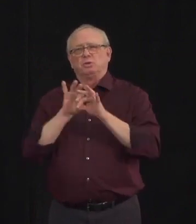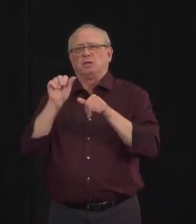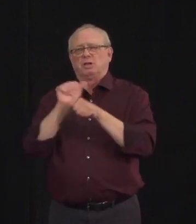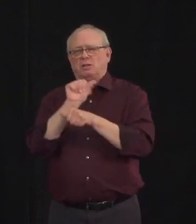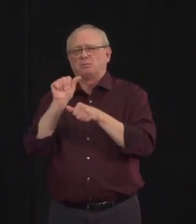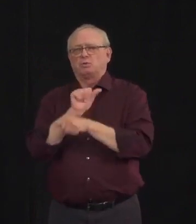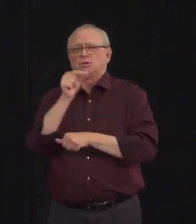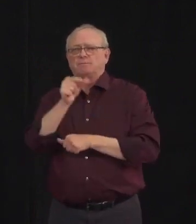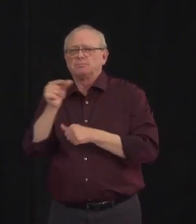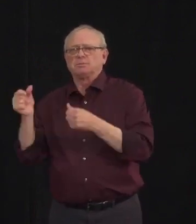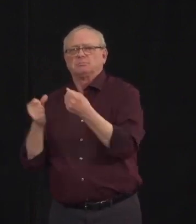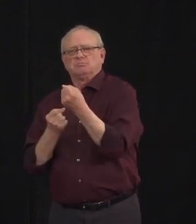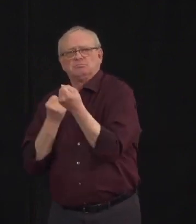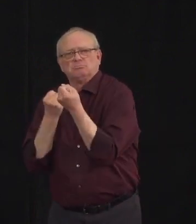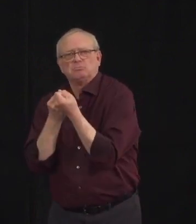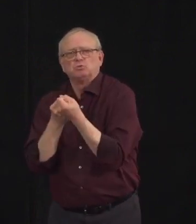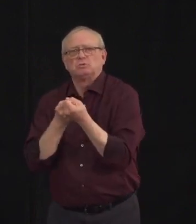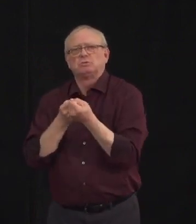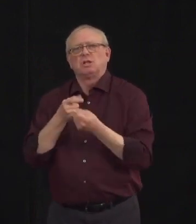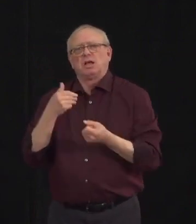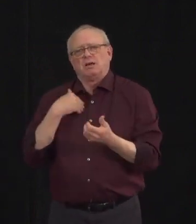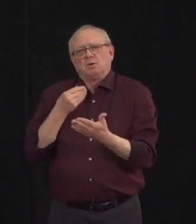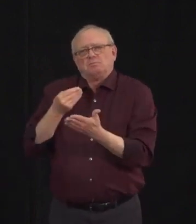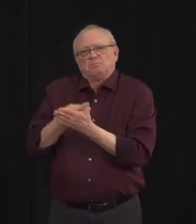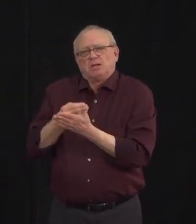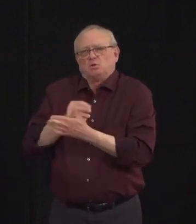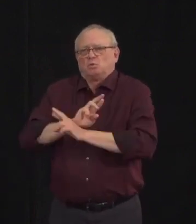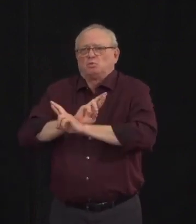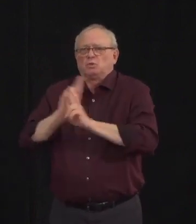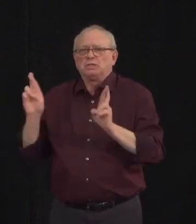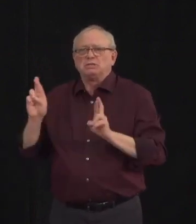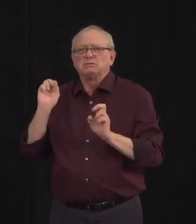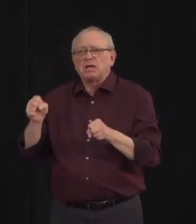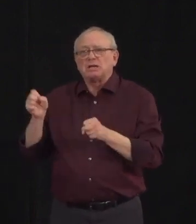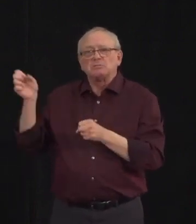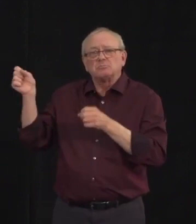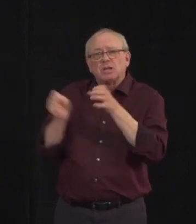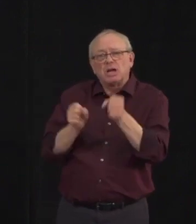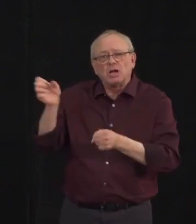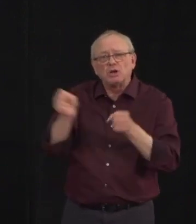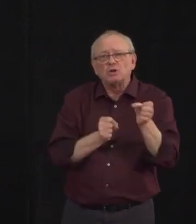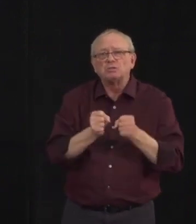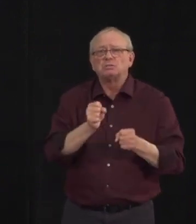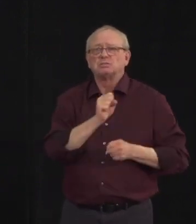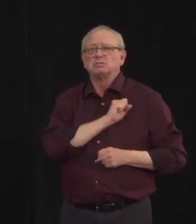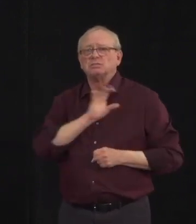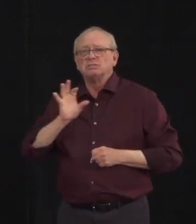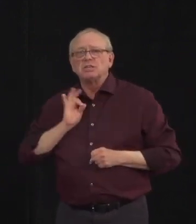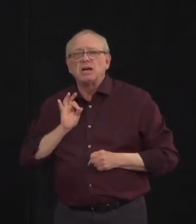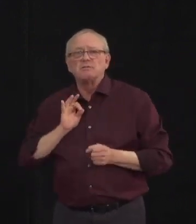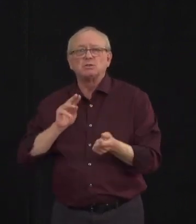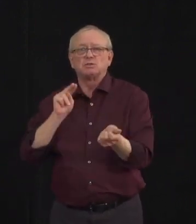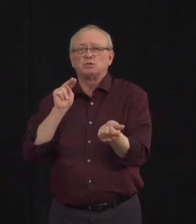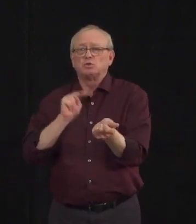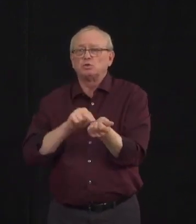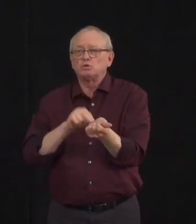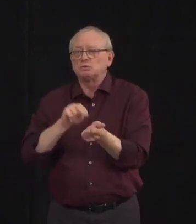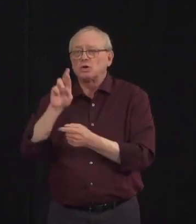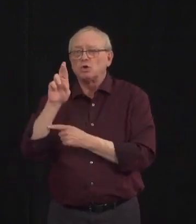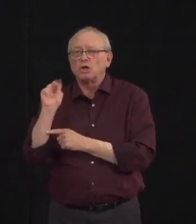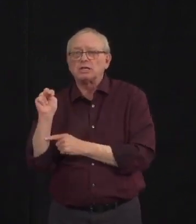their staff. Funding for extra staffing will support frontline staff including RNs, registered nurses, LPNs,